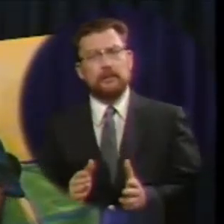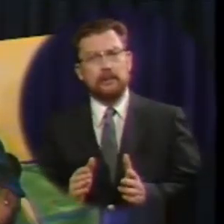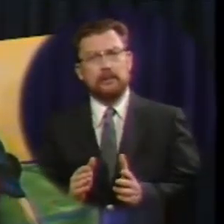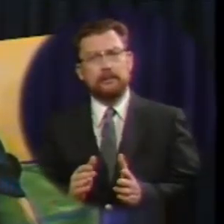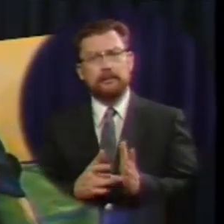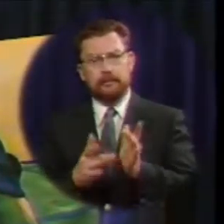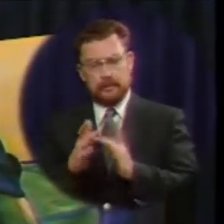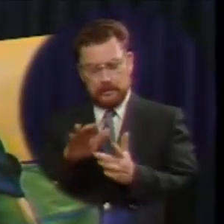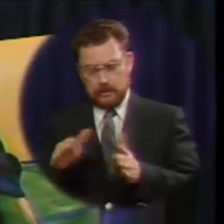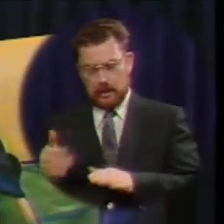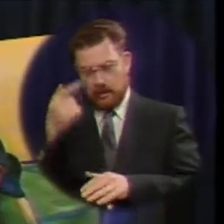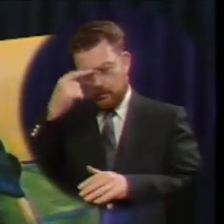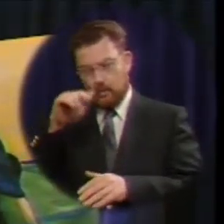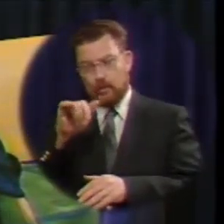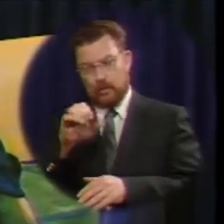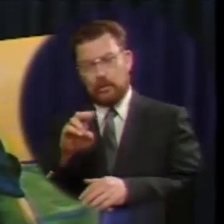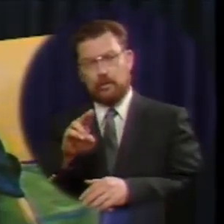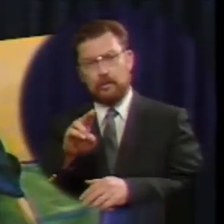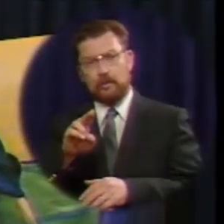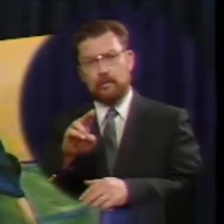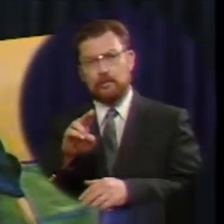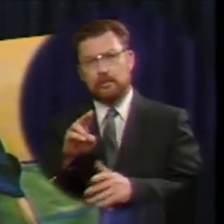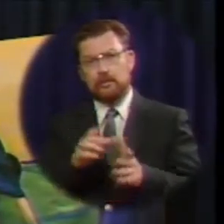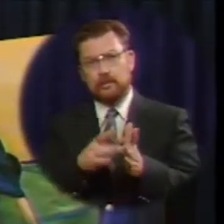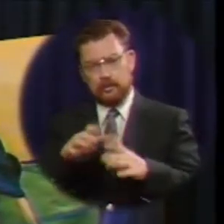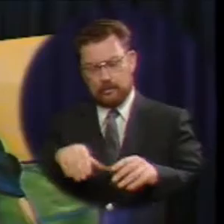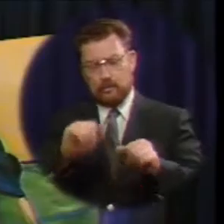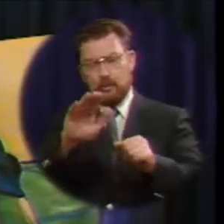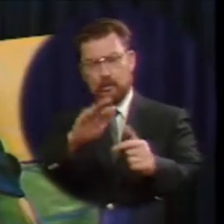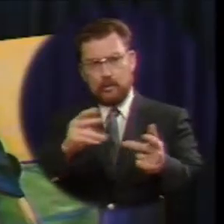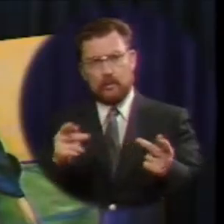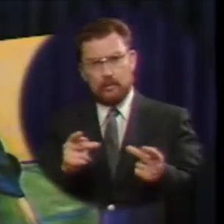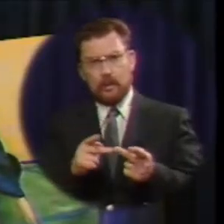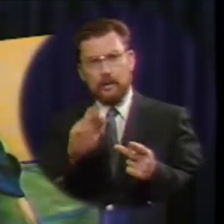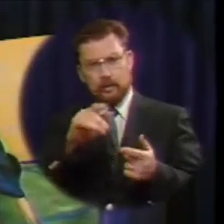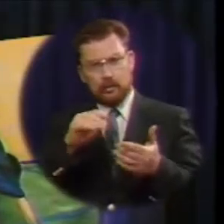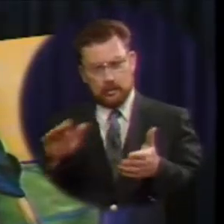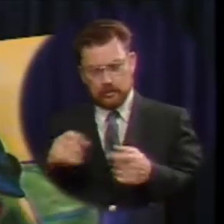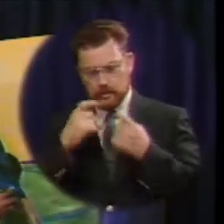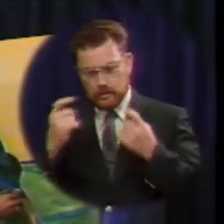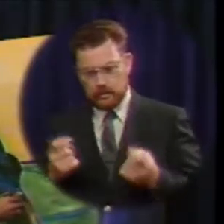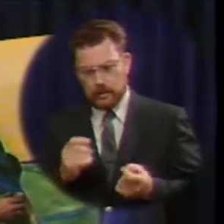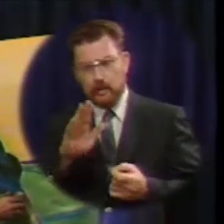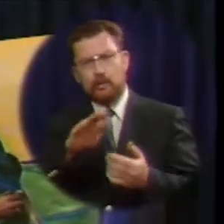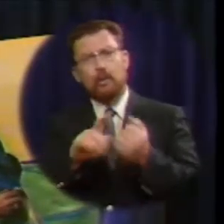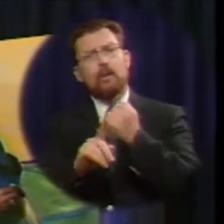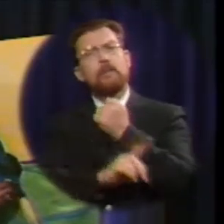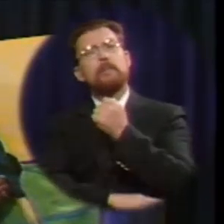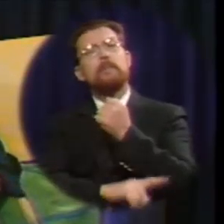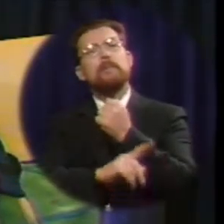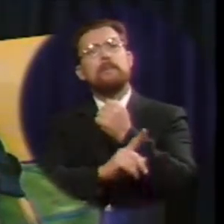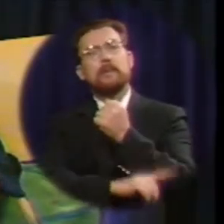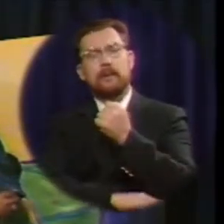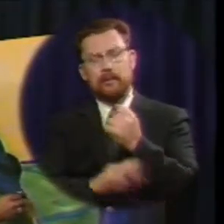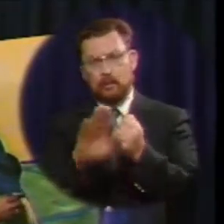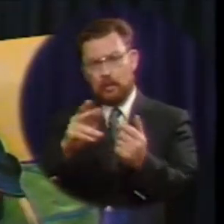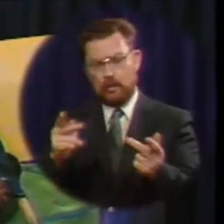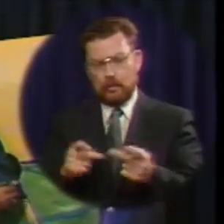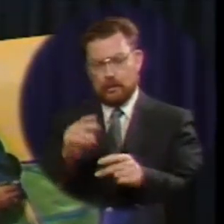died for you jesus took your sin your death your judgment and your place on the cross